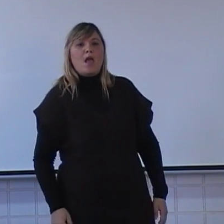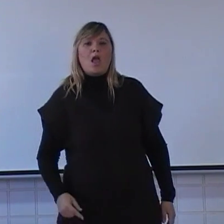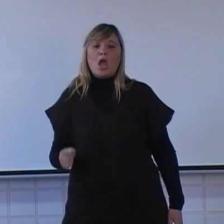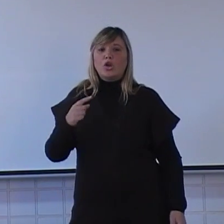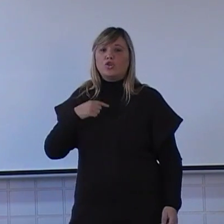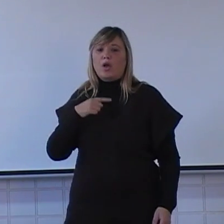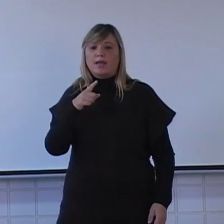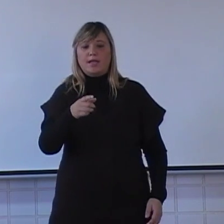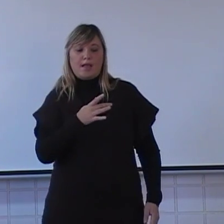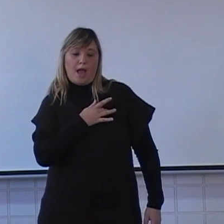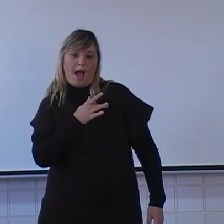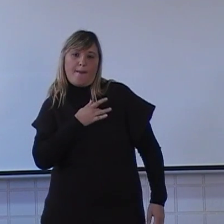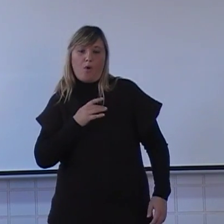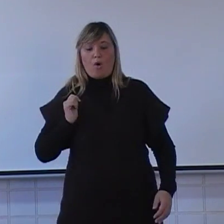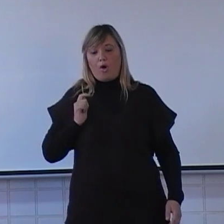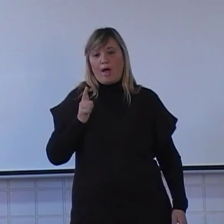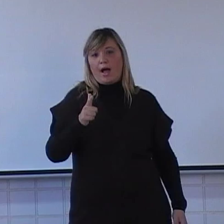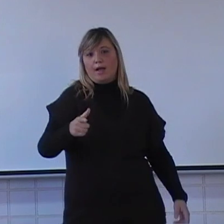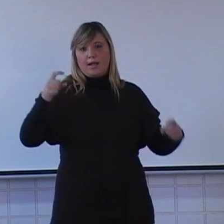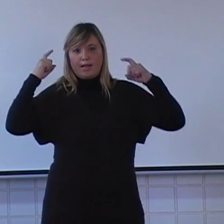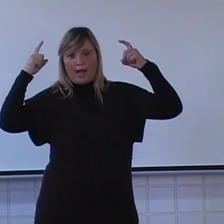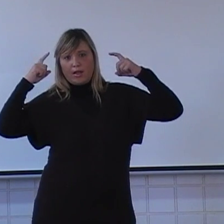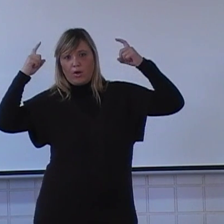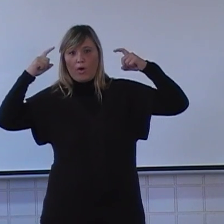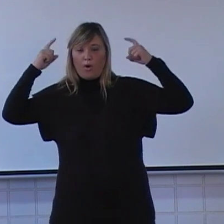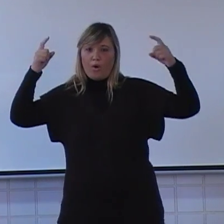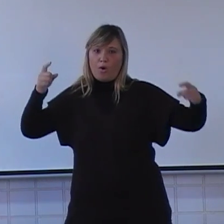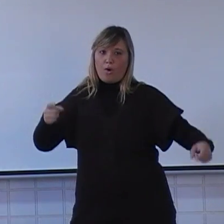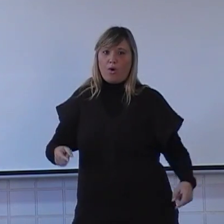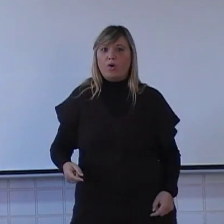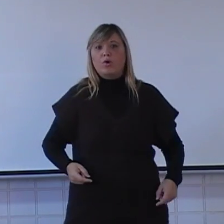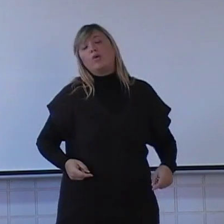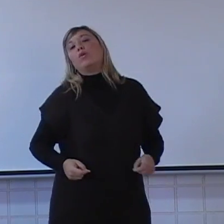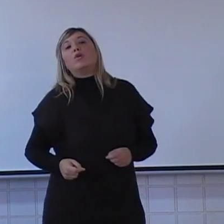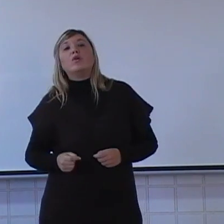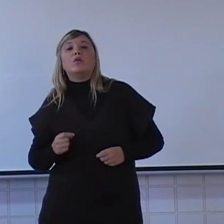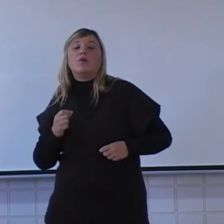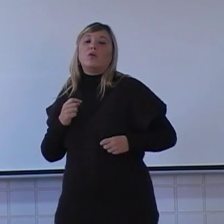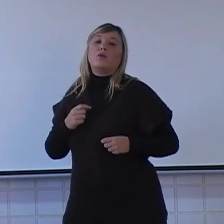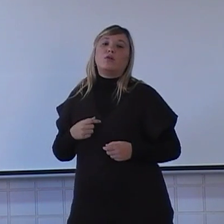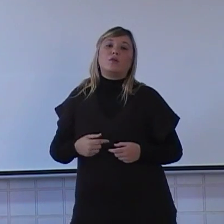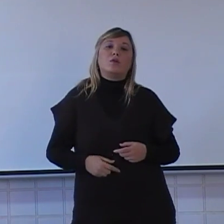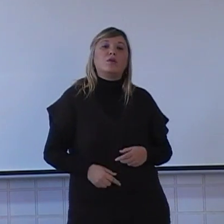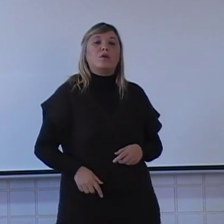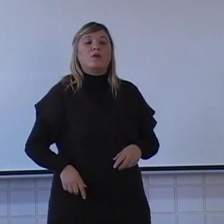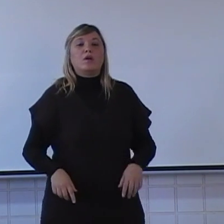This world can't be lost you. This world lost on